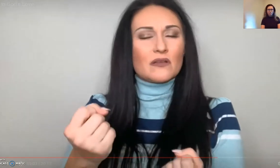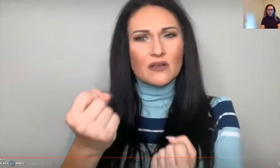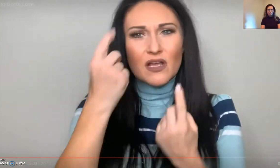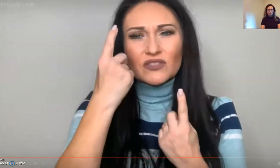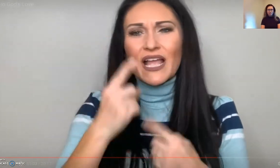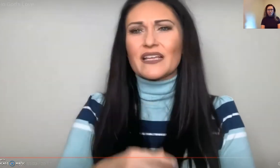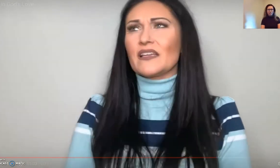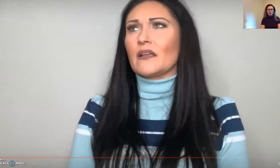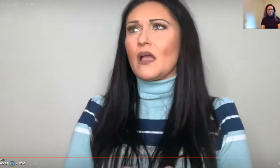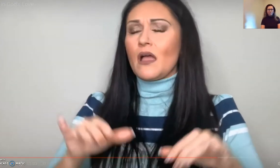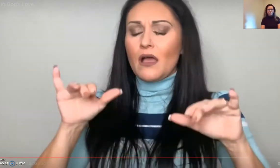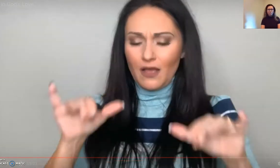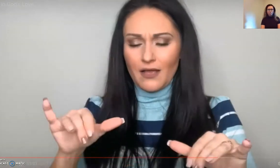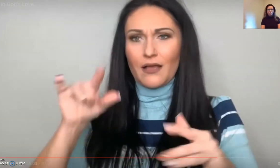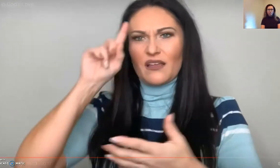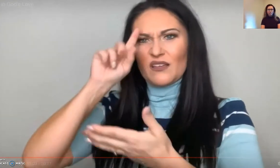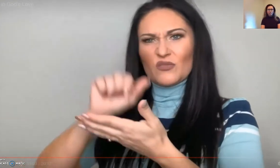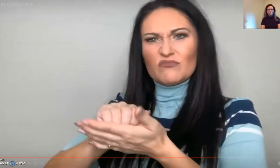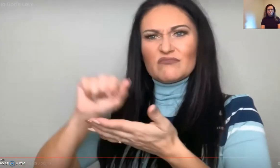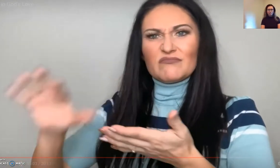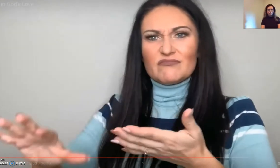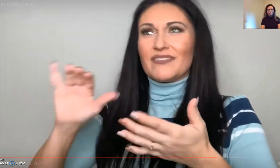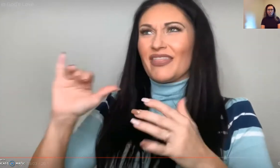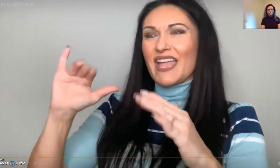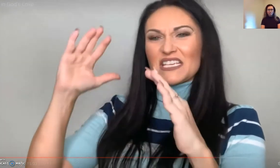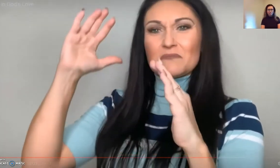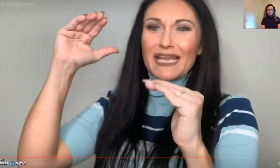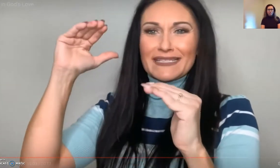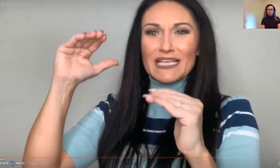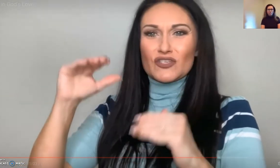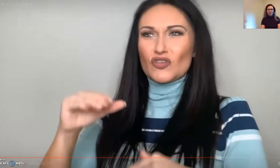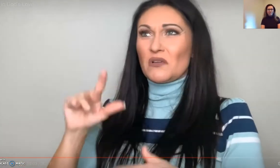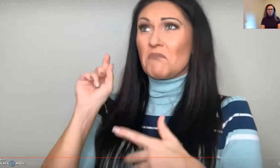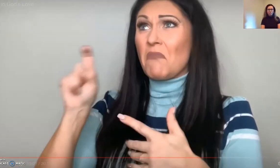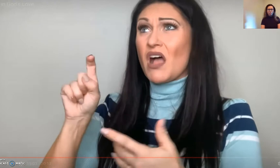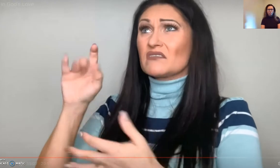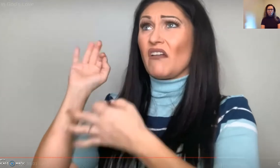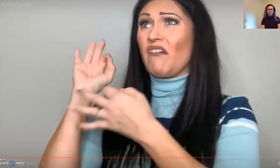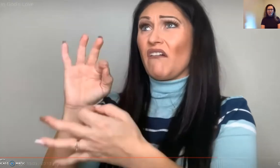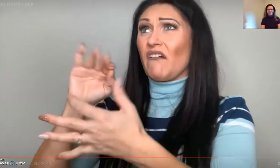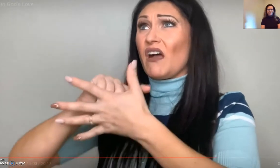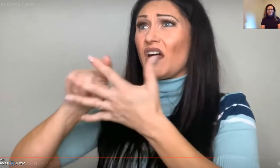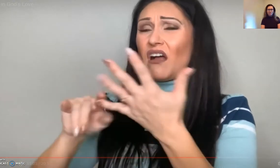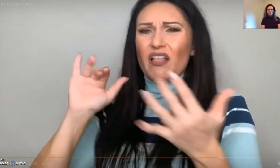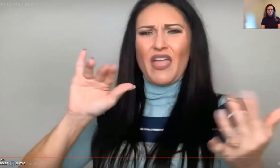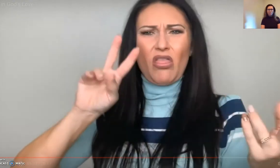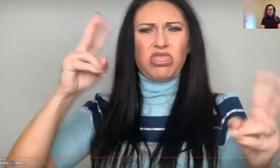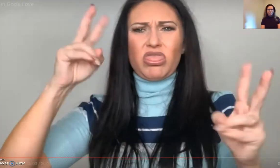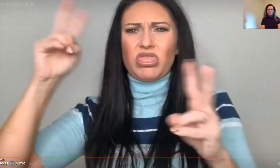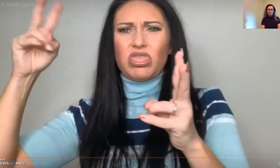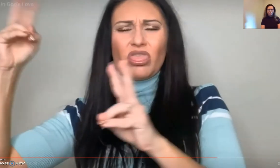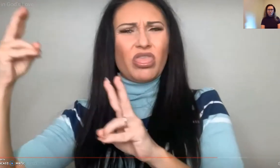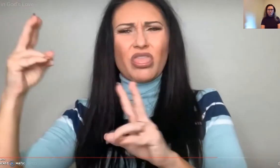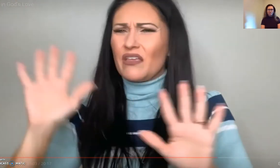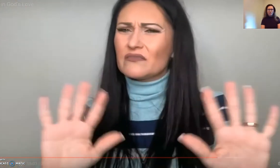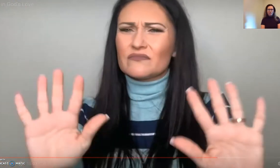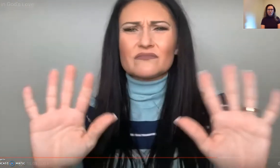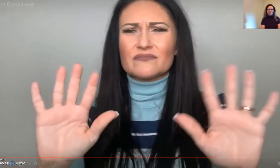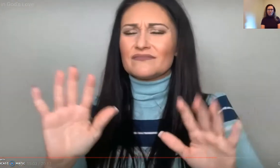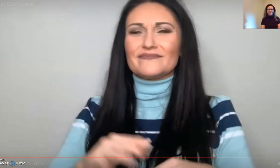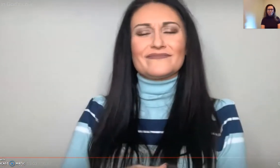ASL and have support so we can understand. We have to remove that expectation that we must be perfect. That's